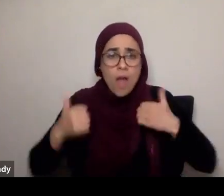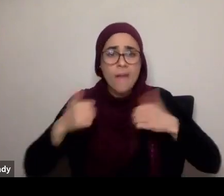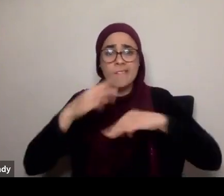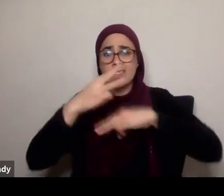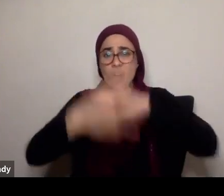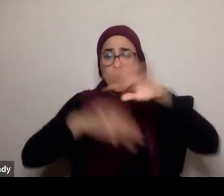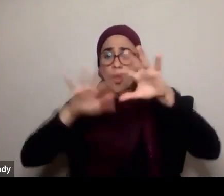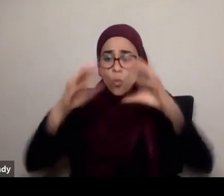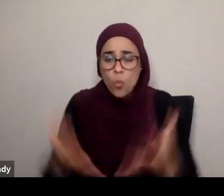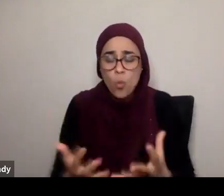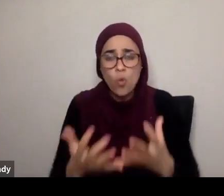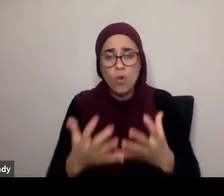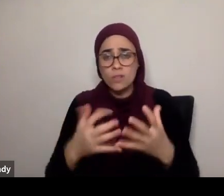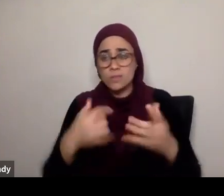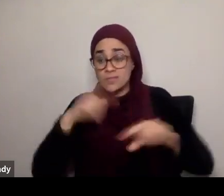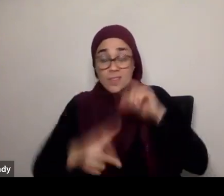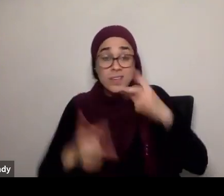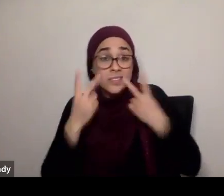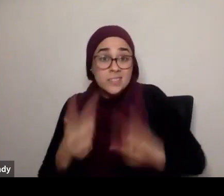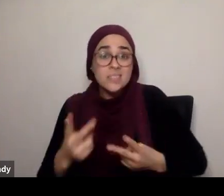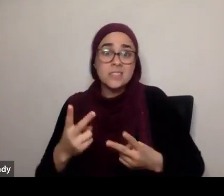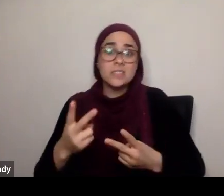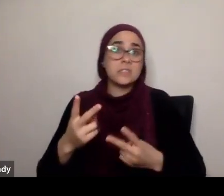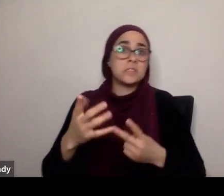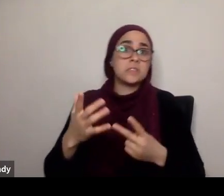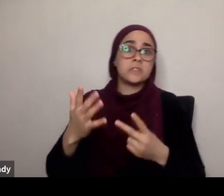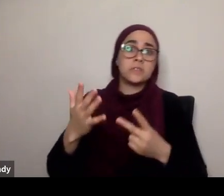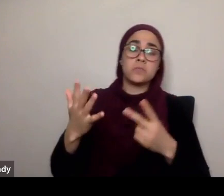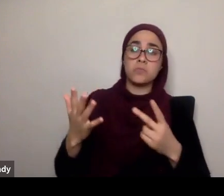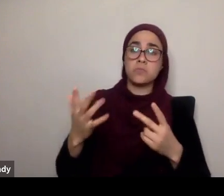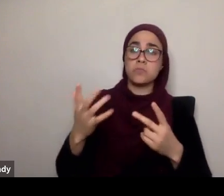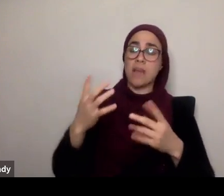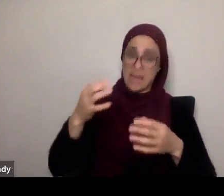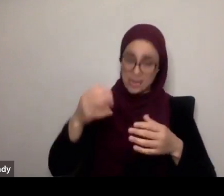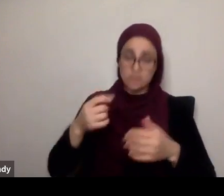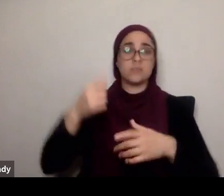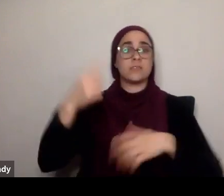ground, below the ground, and the day that we meet you, on that ground,